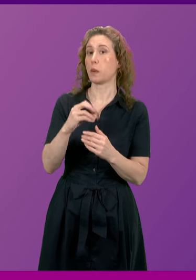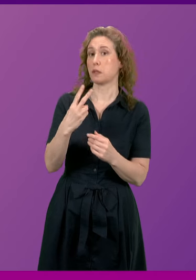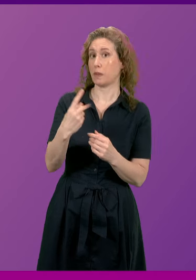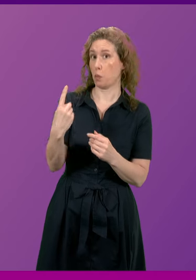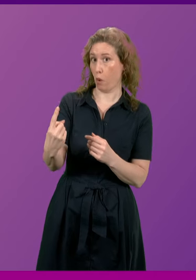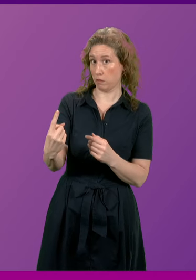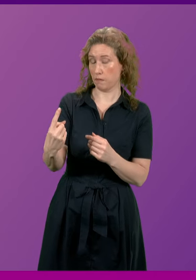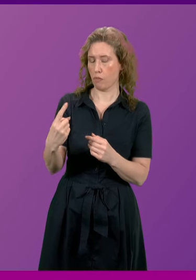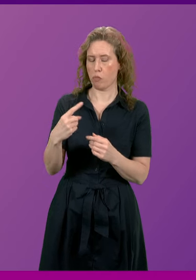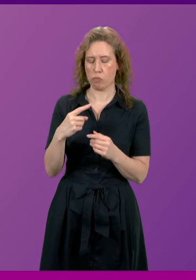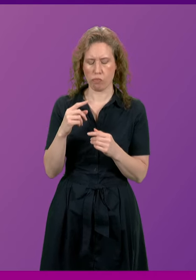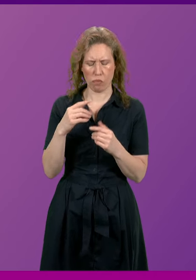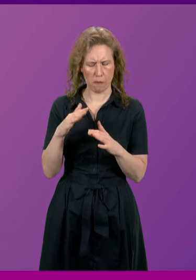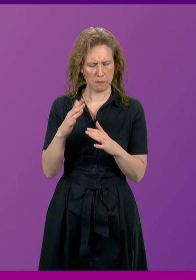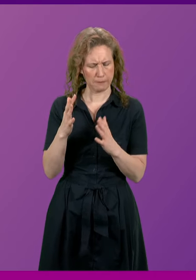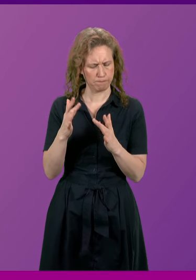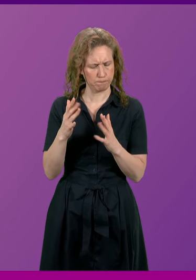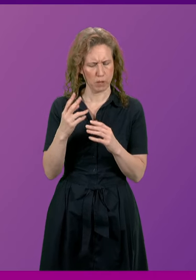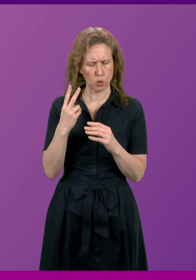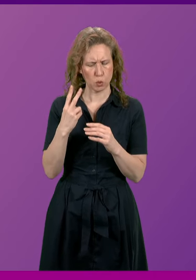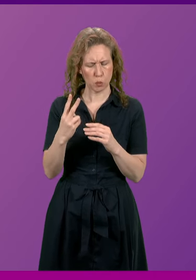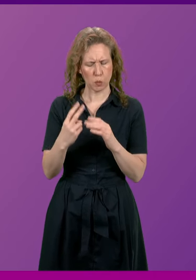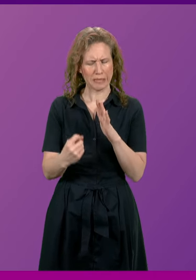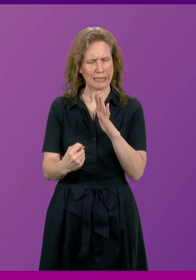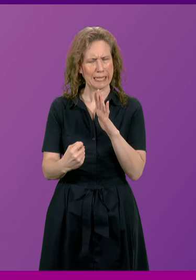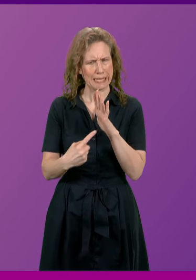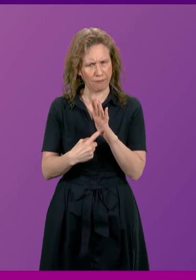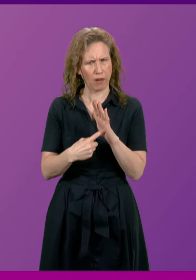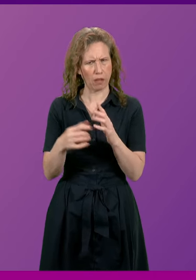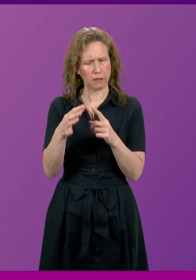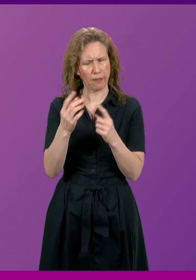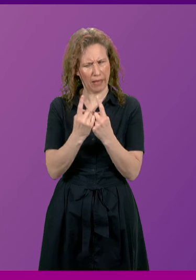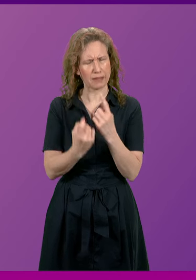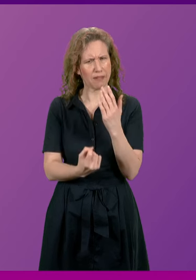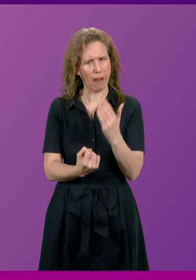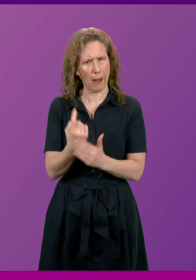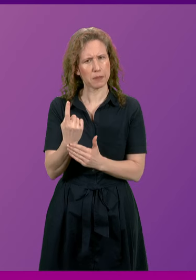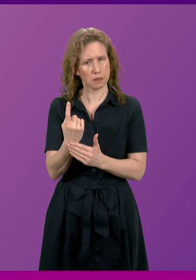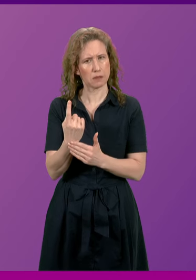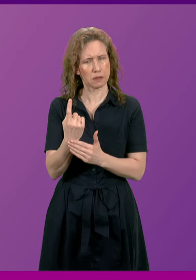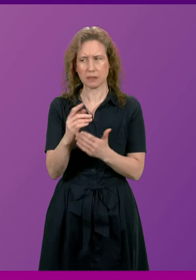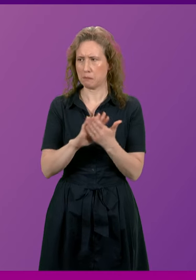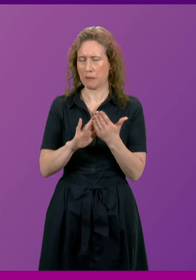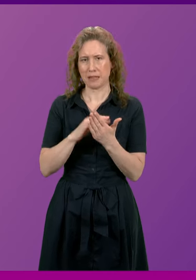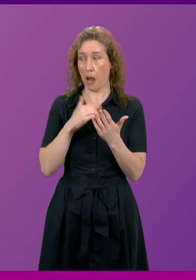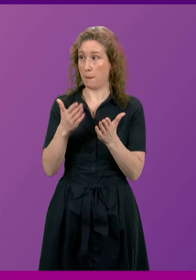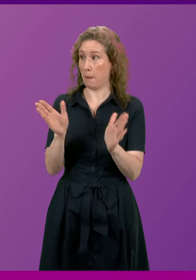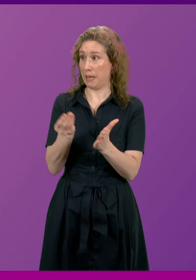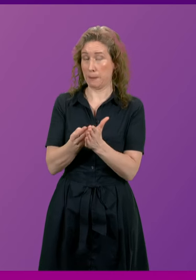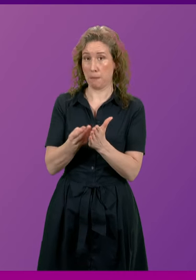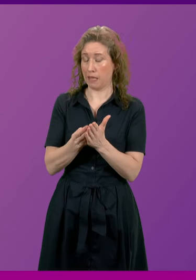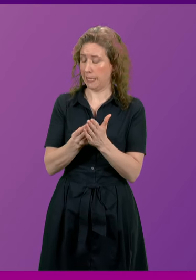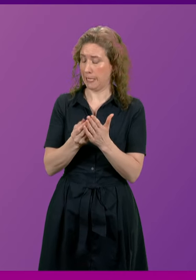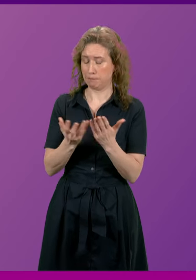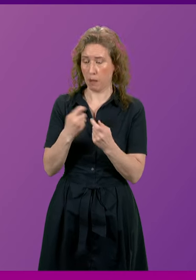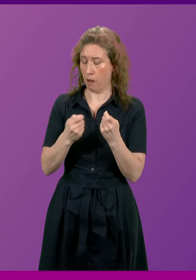there have been two significant factors that have undermined the public finances in the United